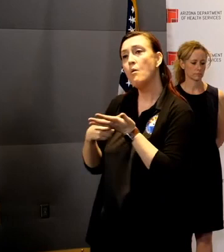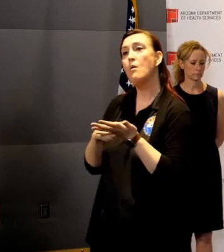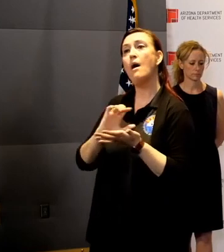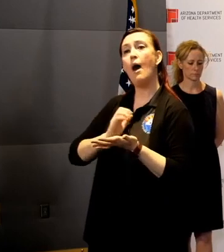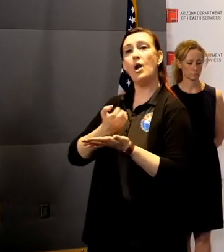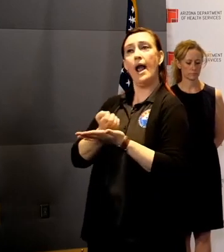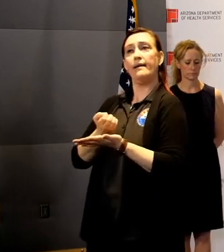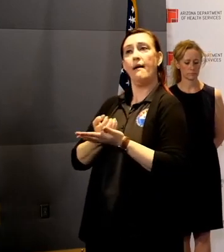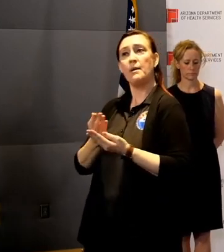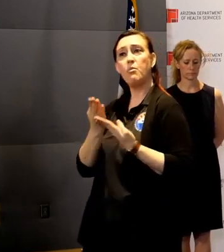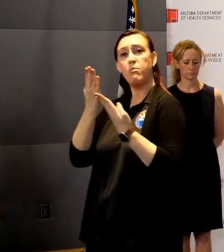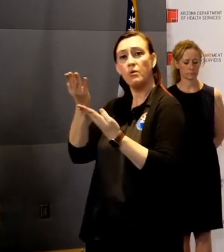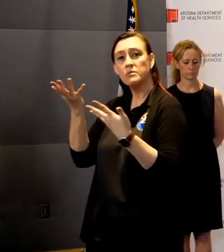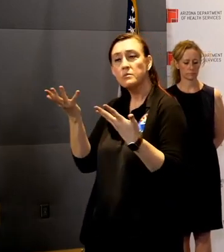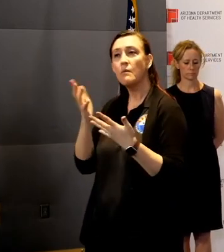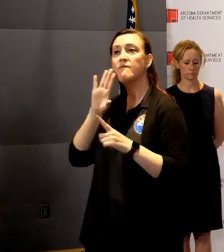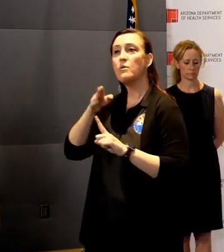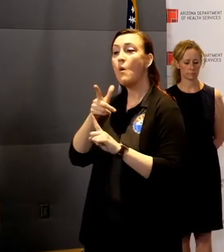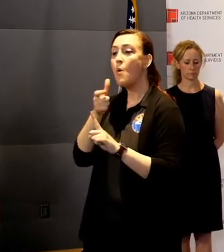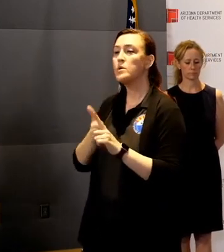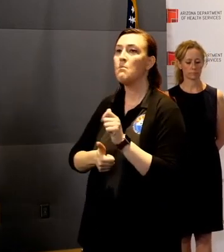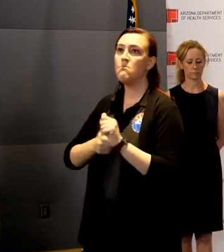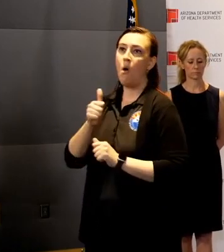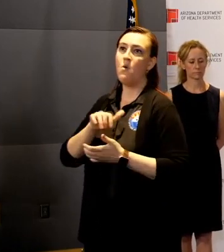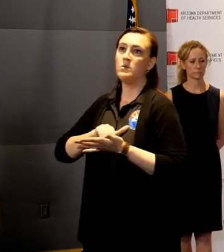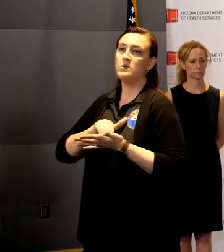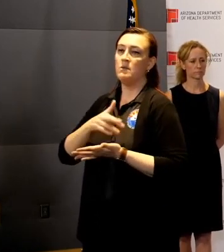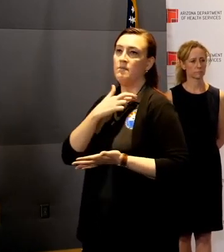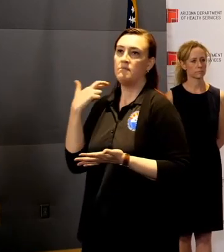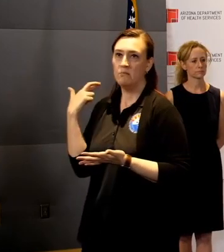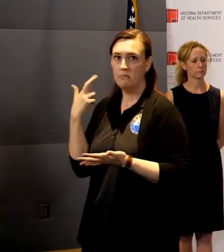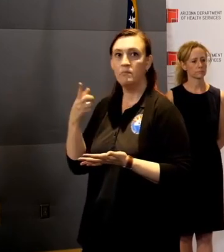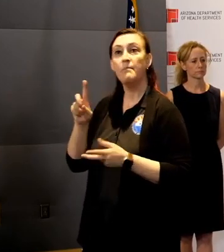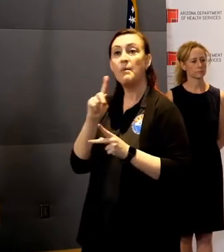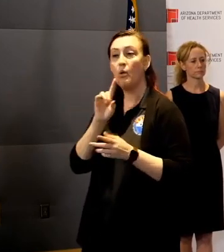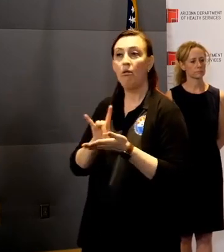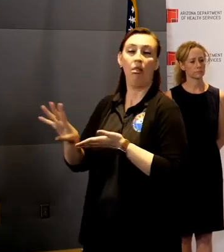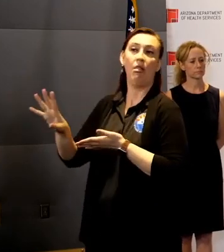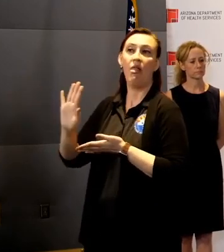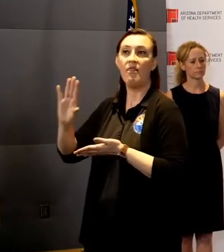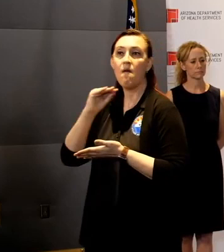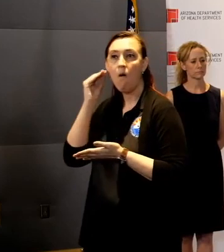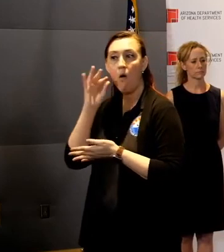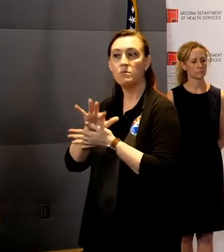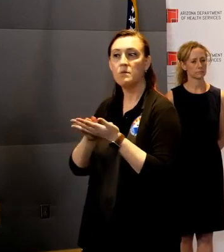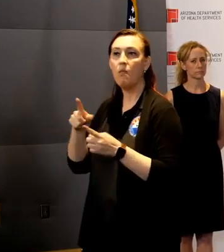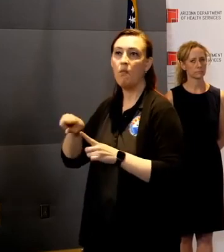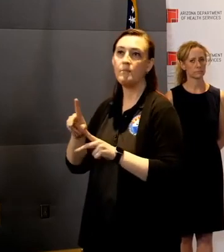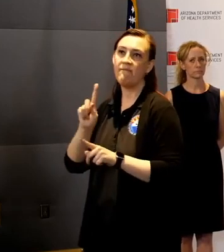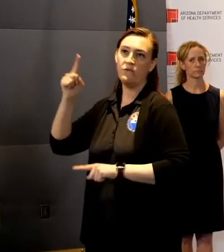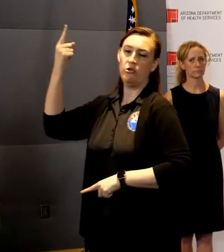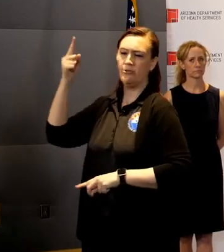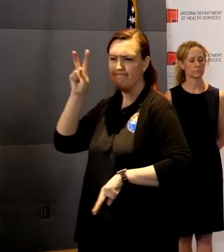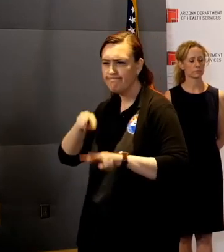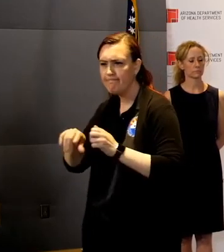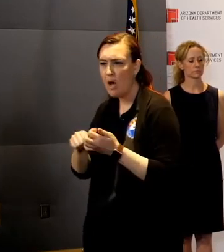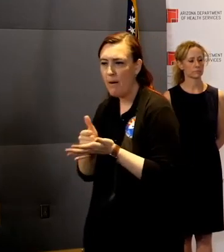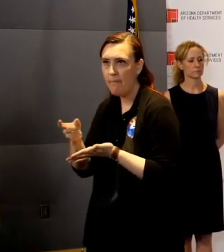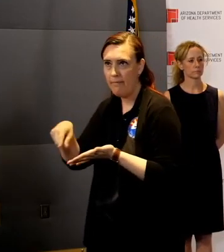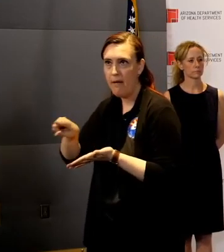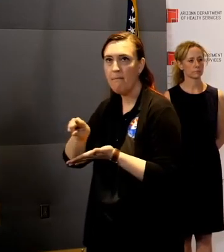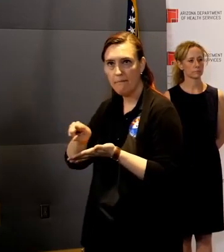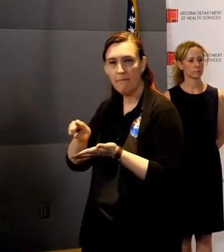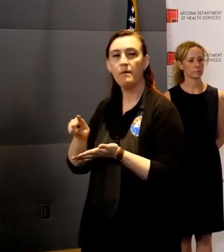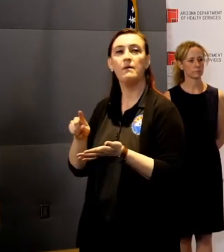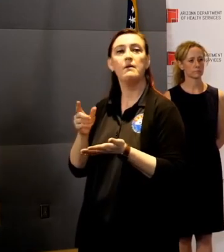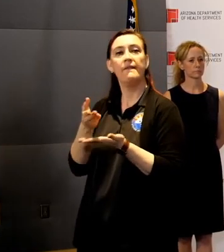we want to focus on the most vulnerable and those that have been displaced because of this virus and the